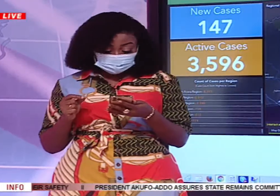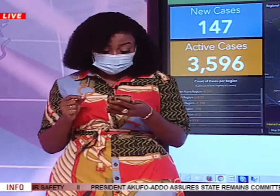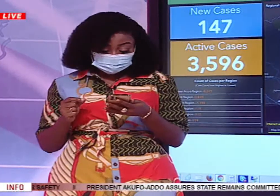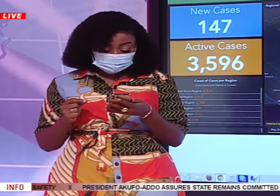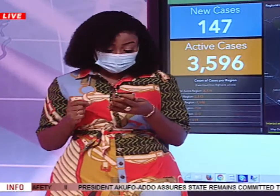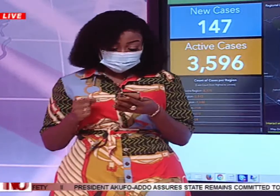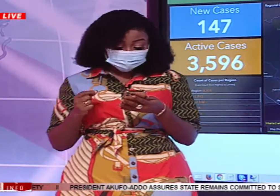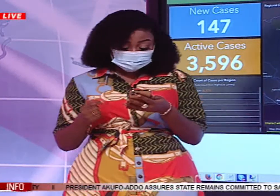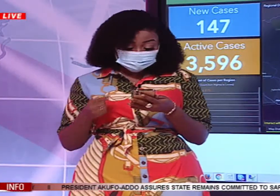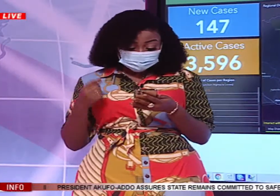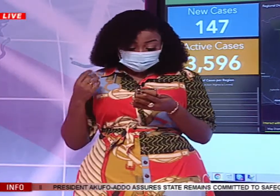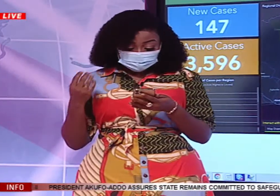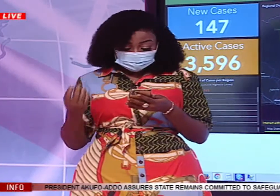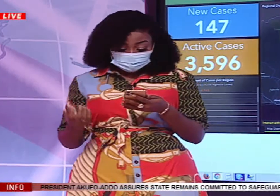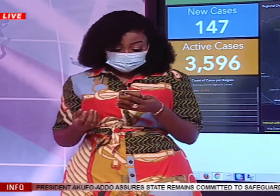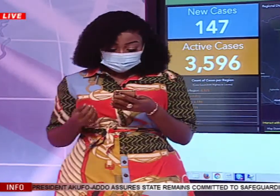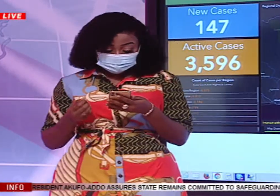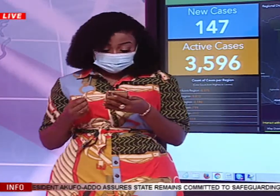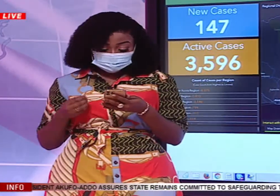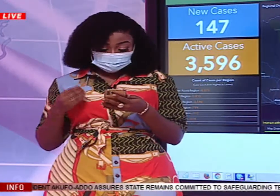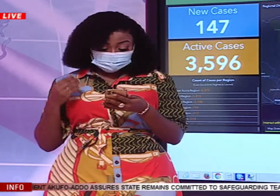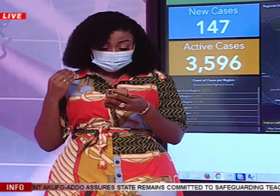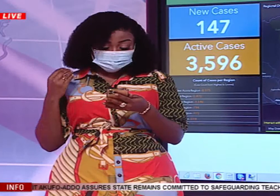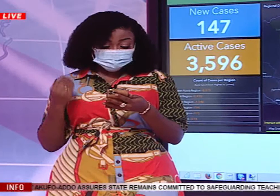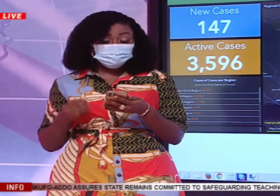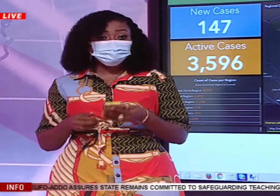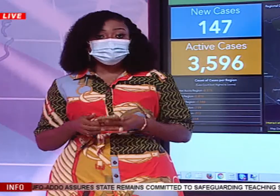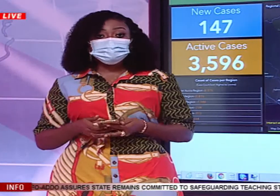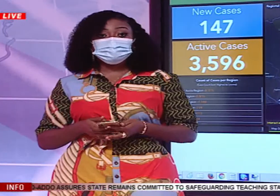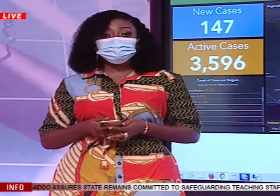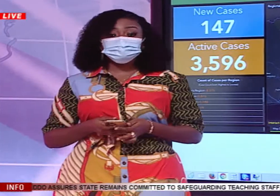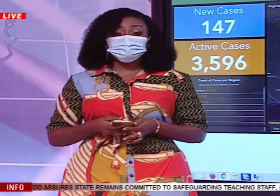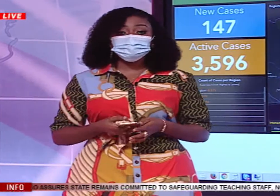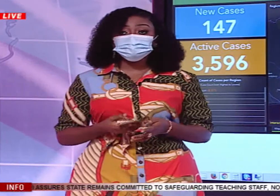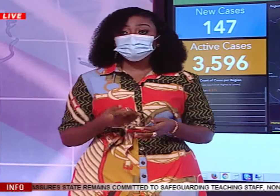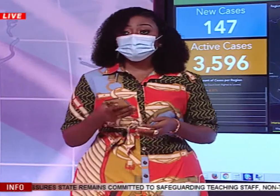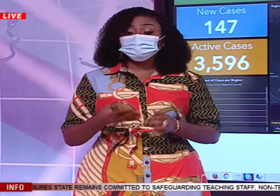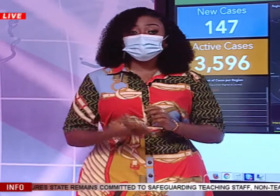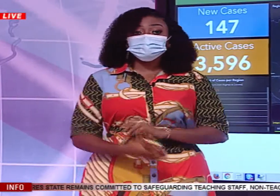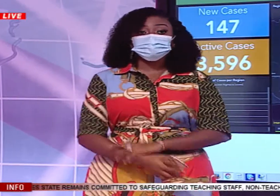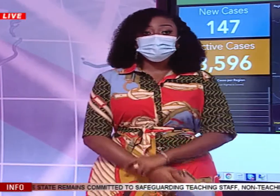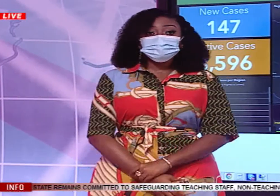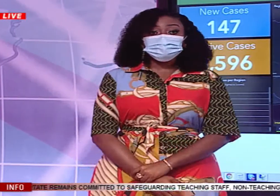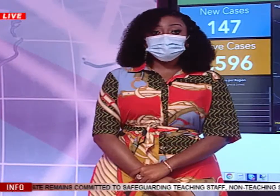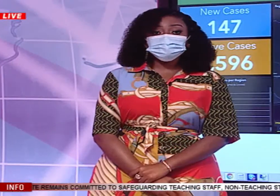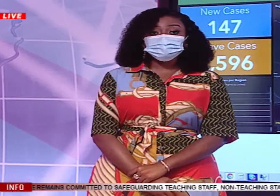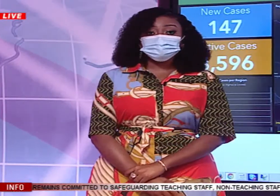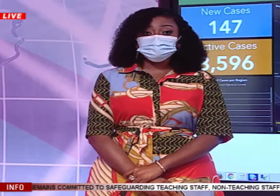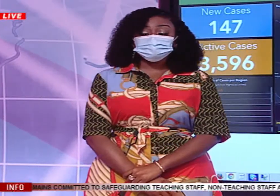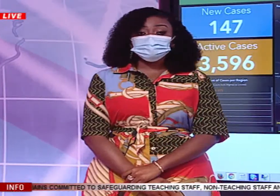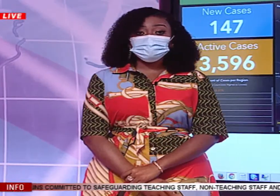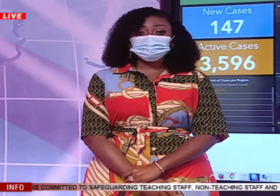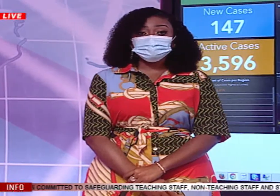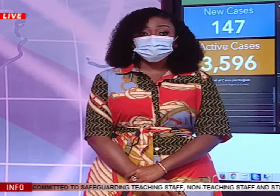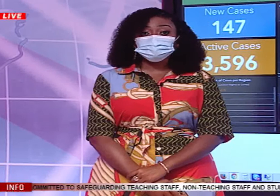-isolate for 14 days after symptoms onset and then plus at least three days without symptoms and so we'll be going to the Ministry of